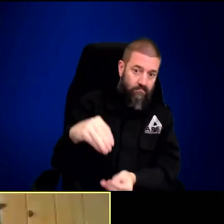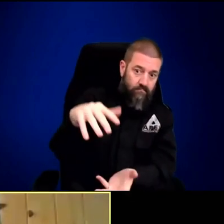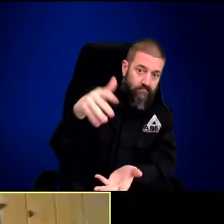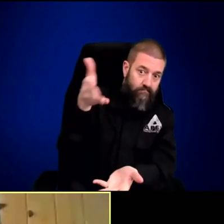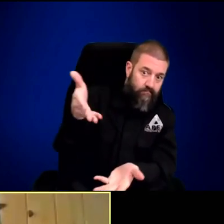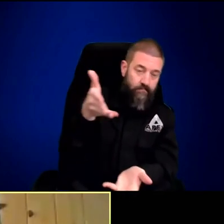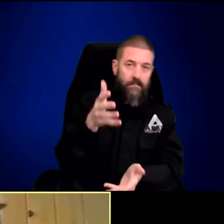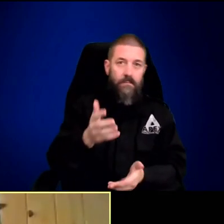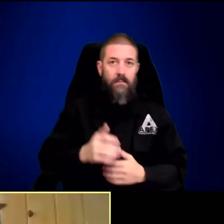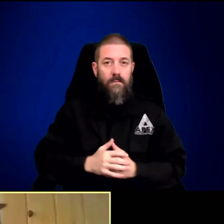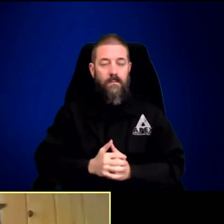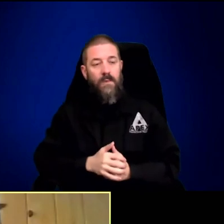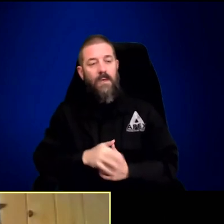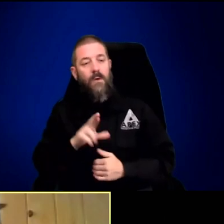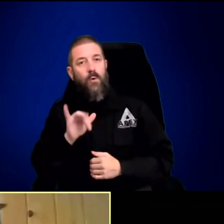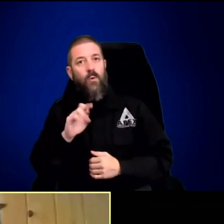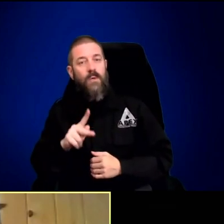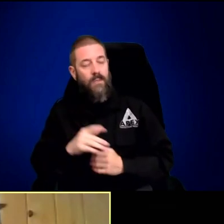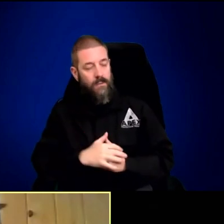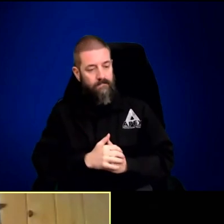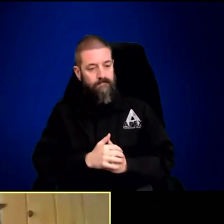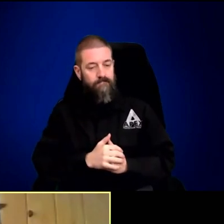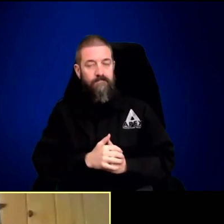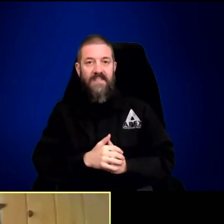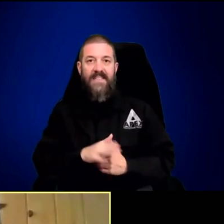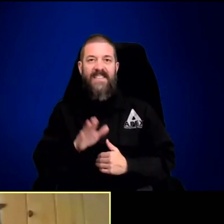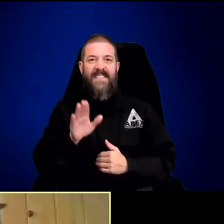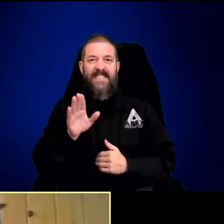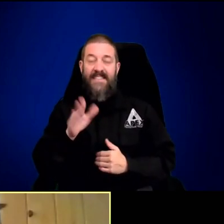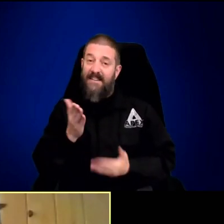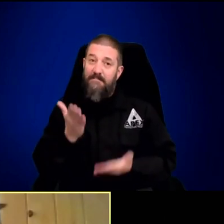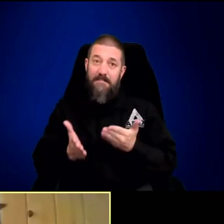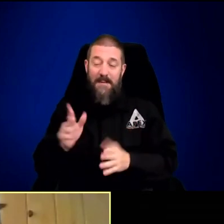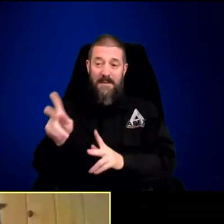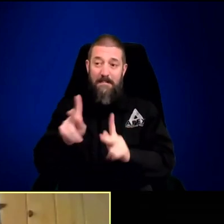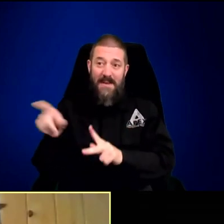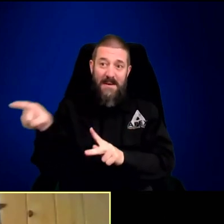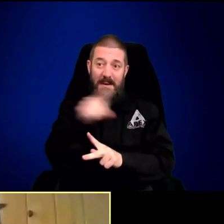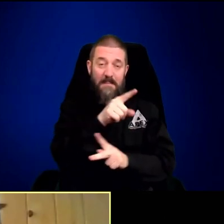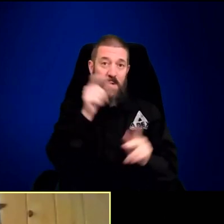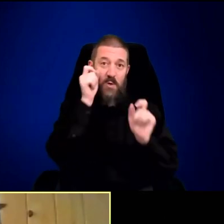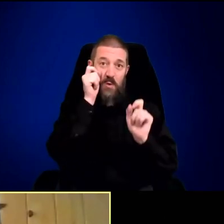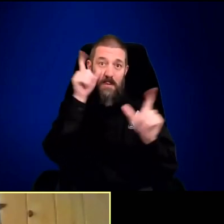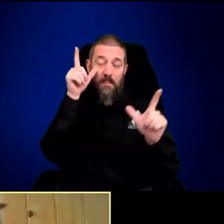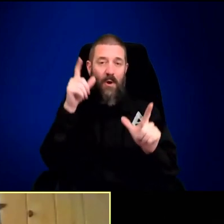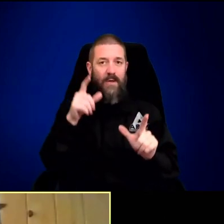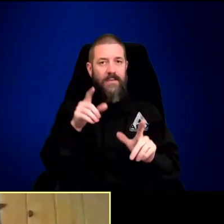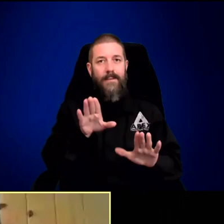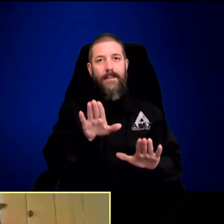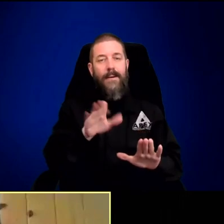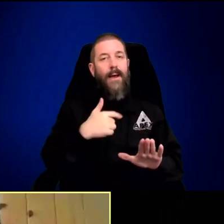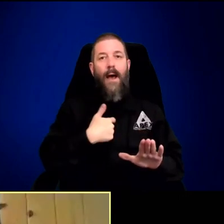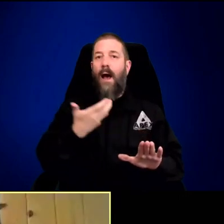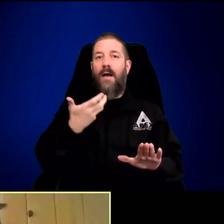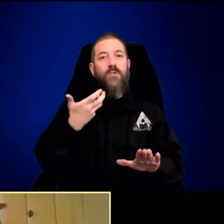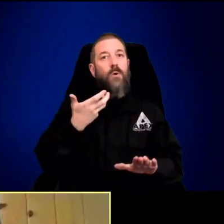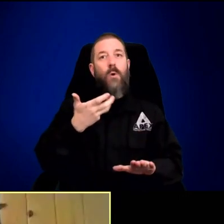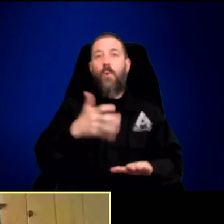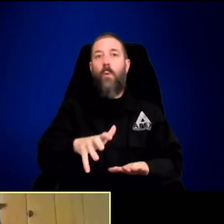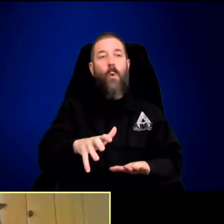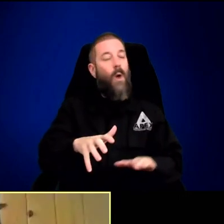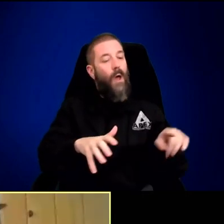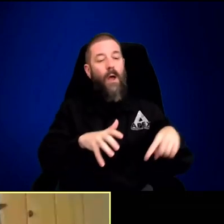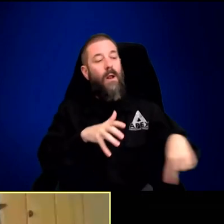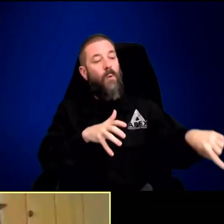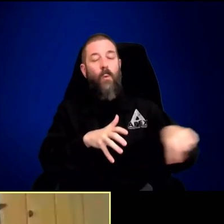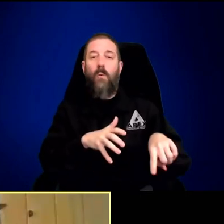That's a very good question. Thank you for asking it. And it does come up here, up and on. And this may surprise people, but I